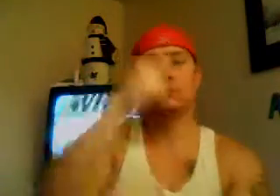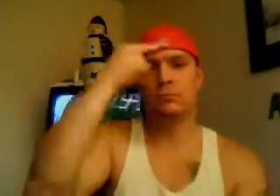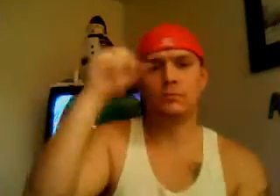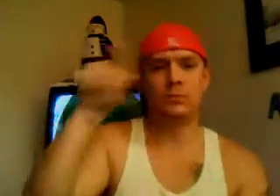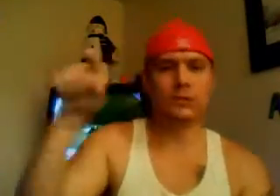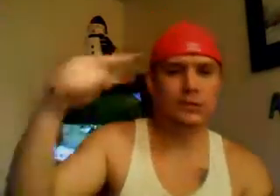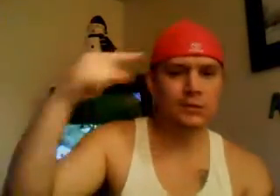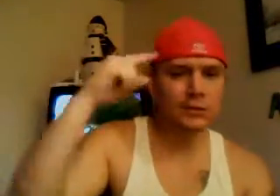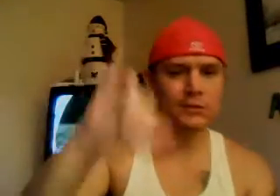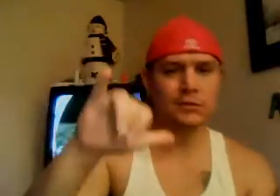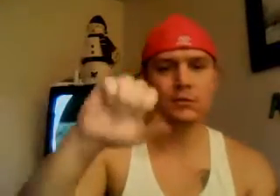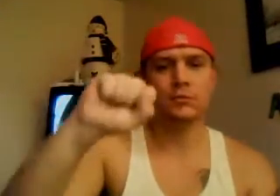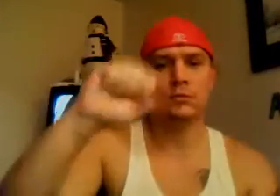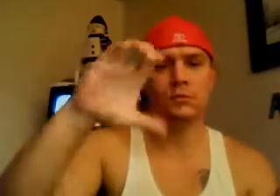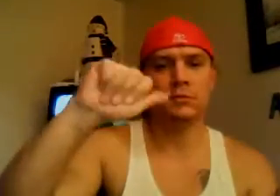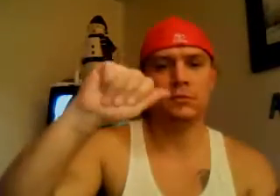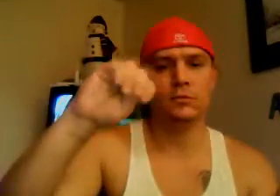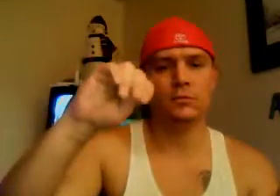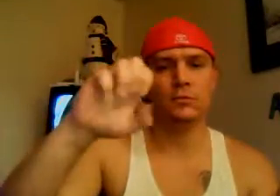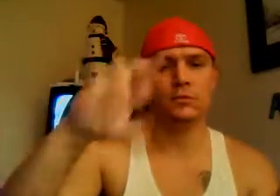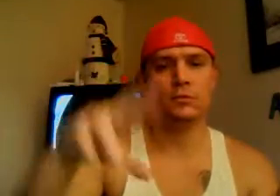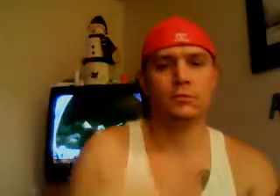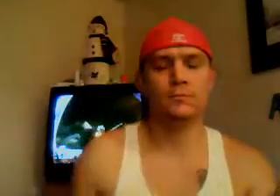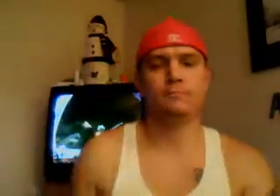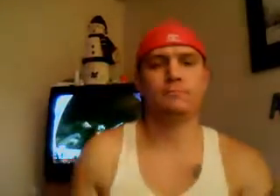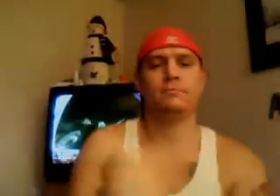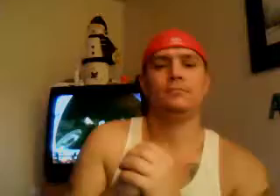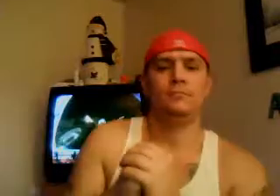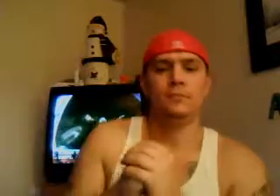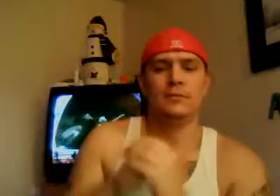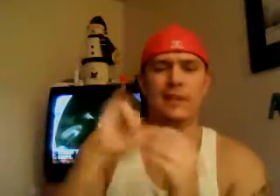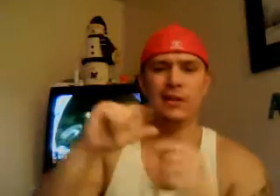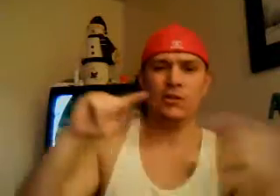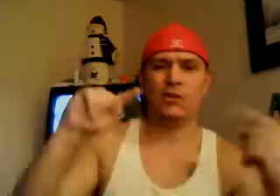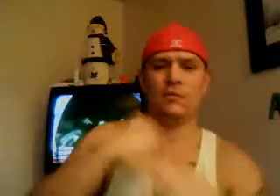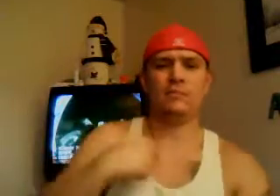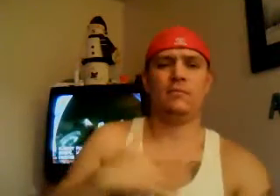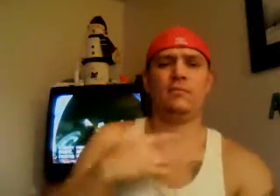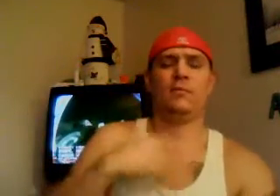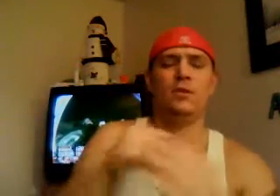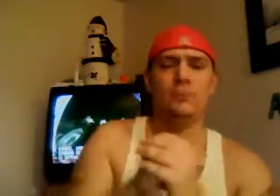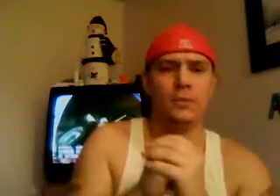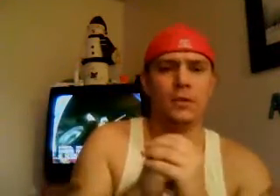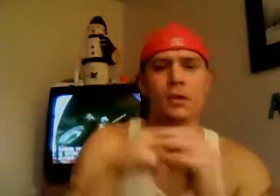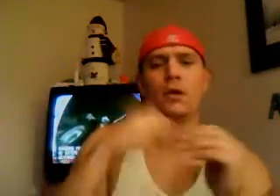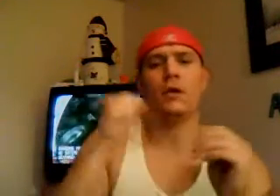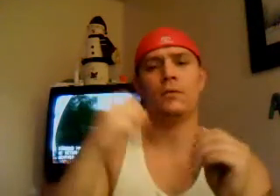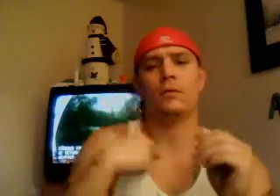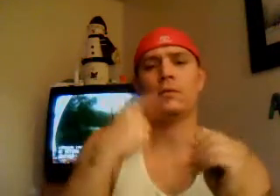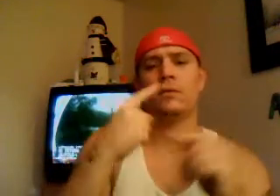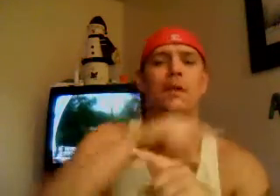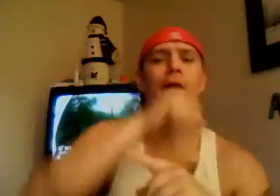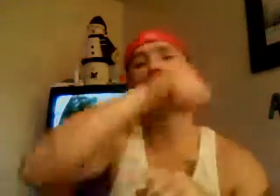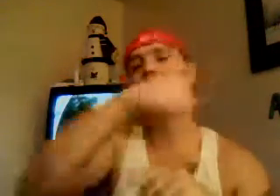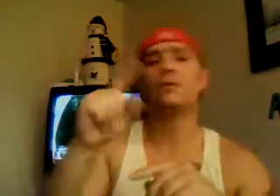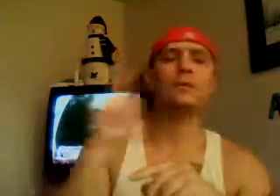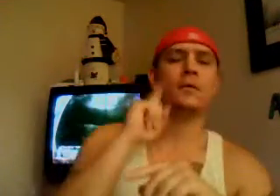More rain is making its way to Kern County. It's already pumping parts of Europe, where too much water is causing massive damage. We're in